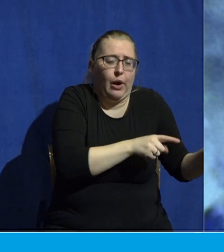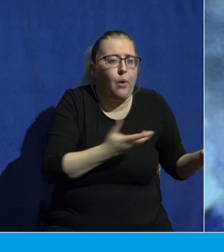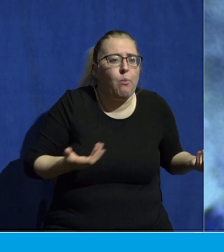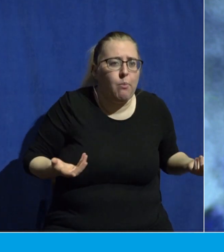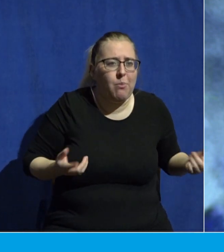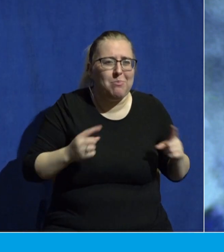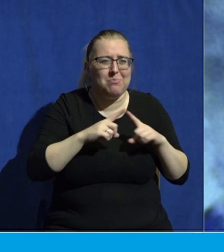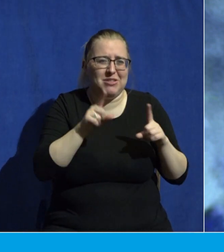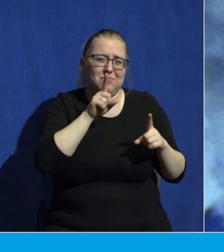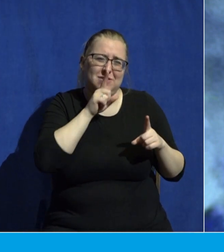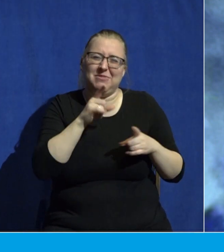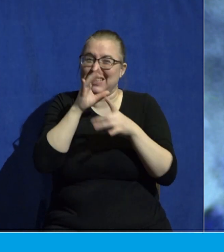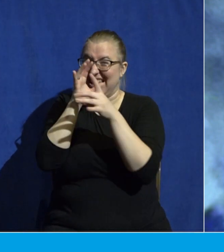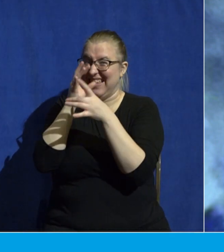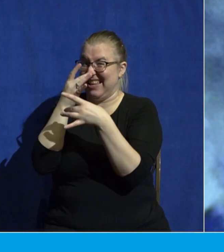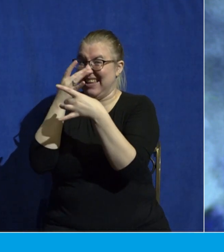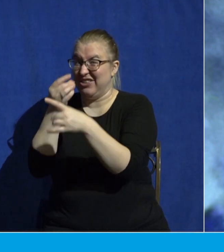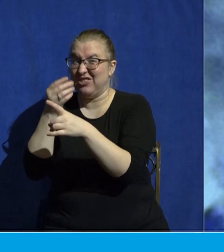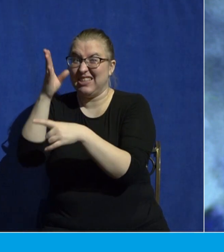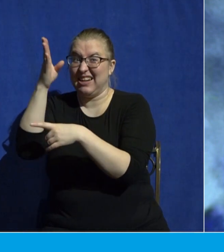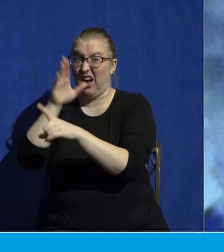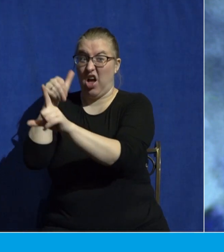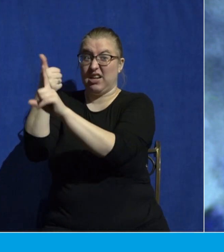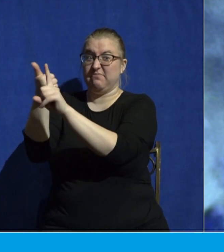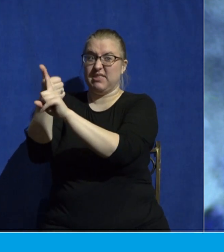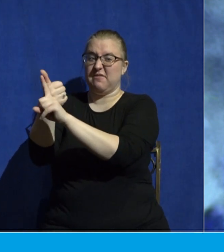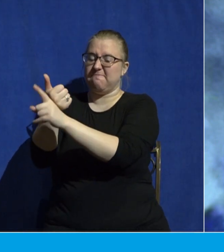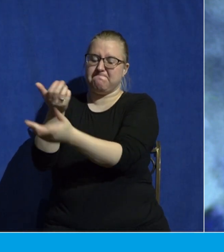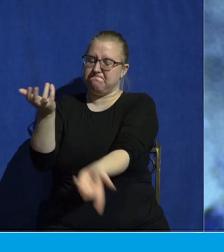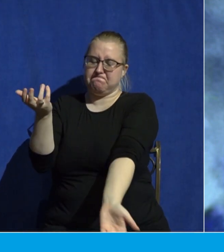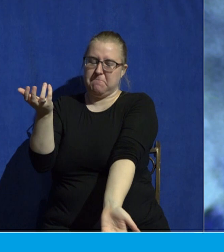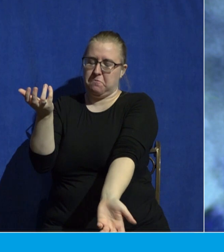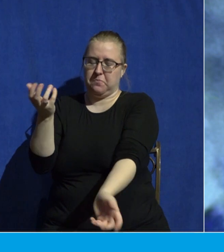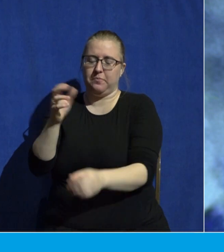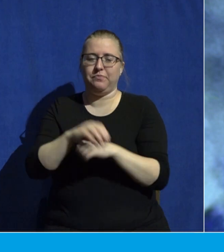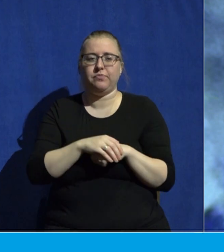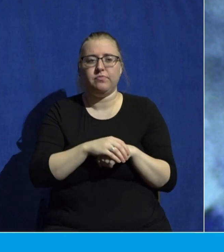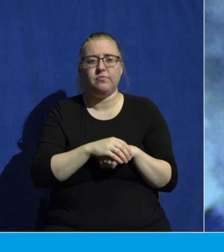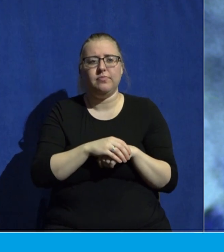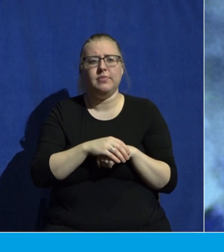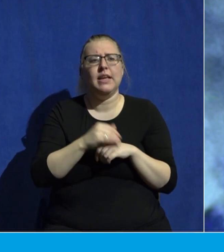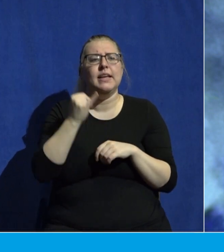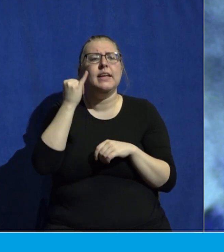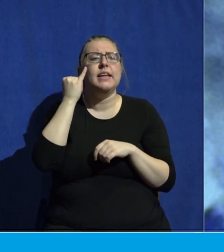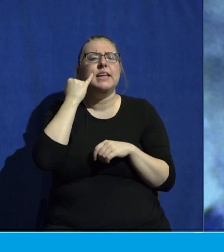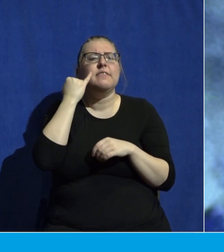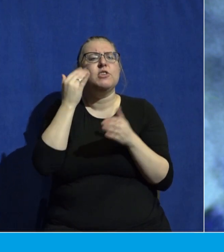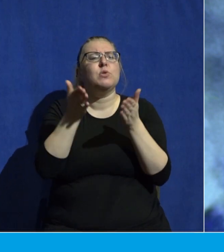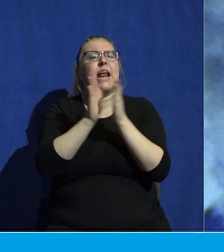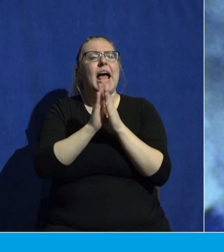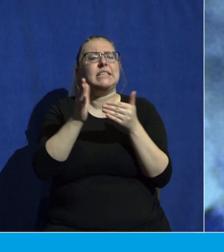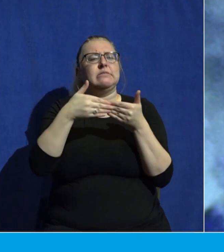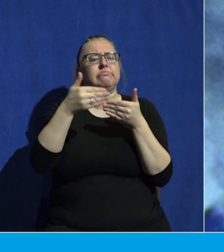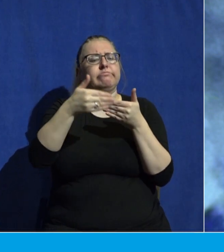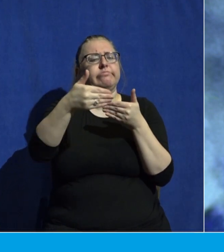really that interested in him either. Now, if you would have asked me in the years following that, Britton, are you a Christian?